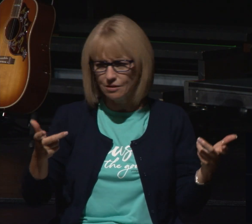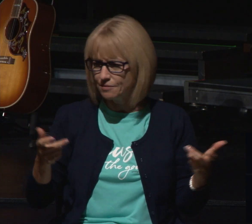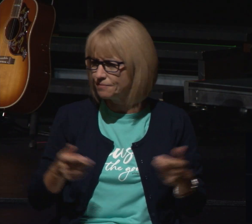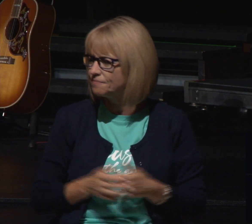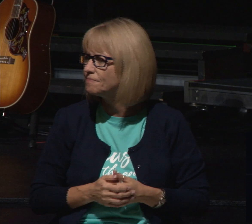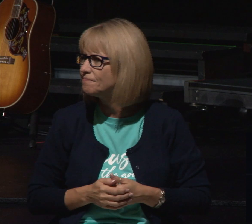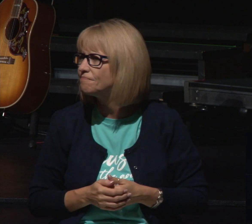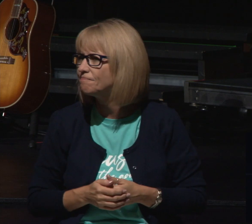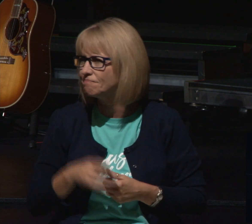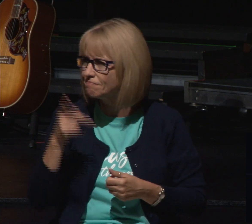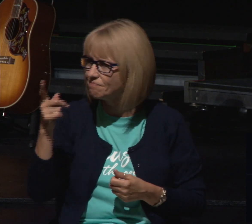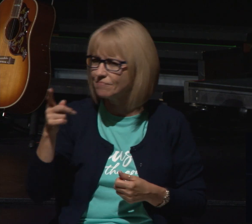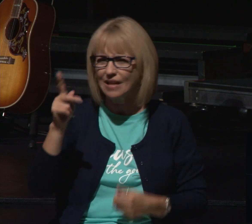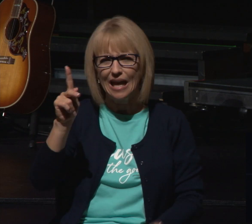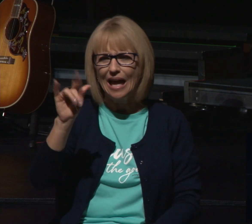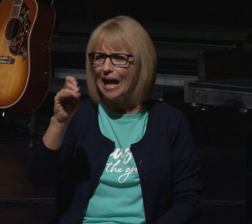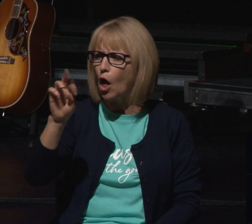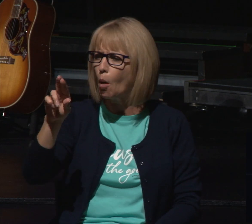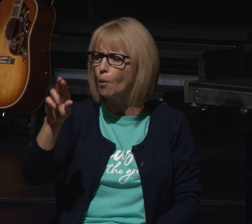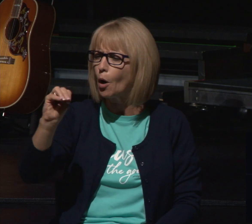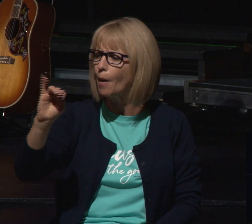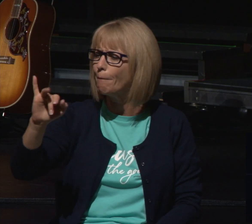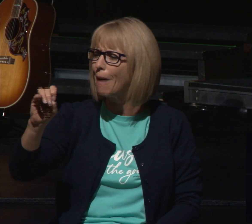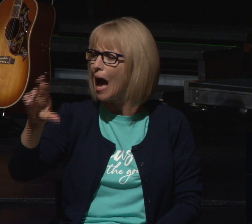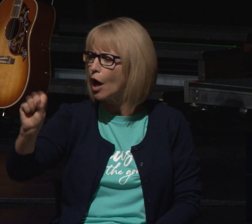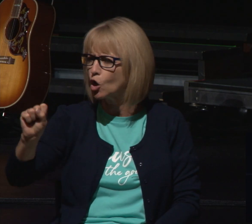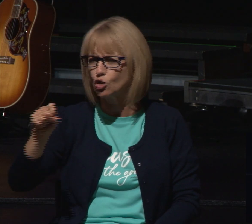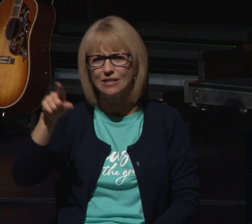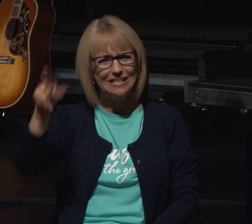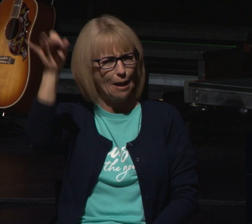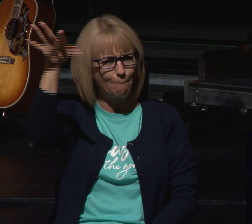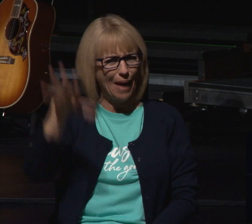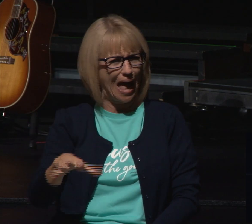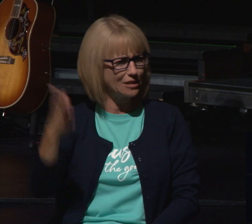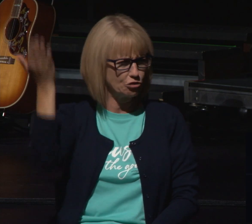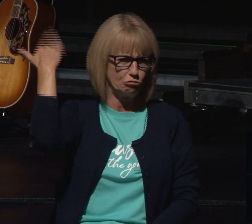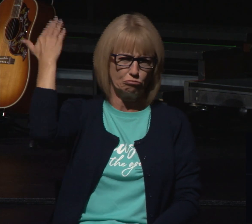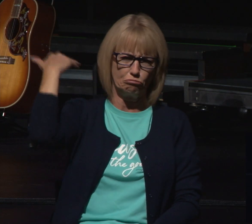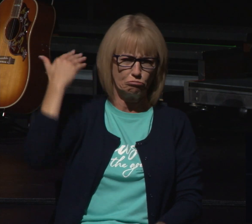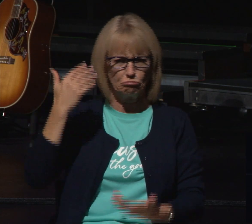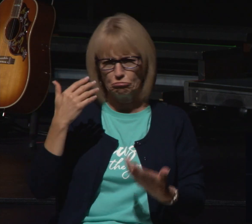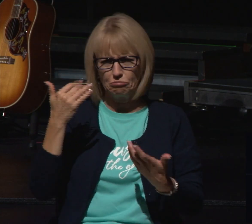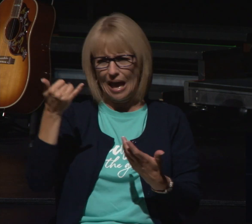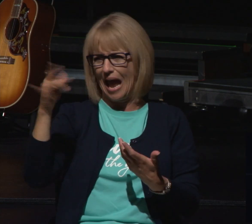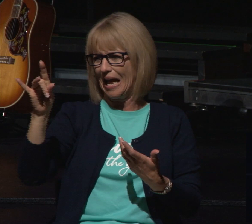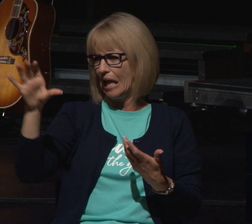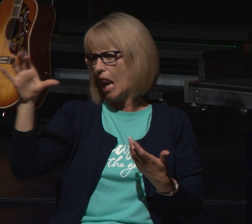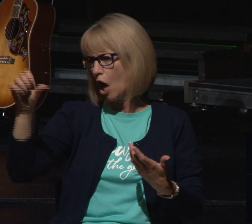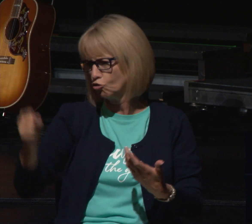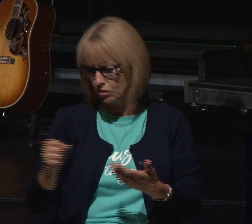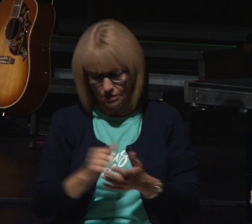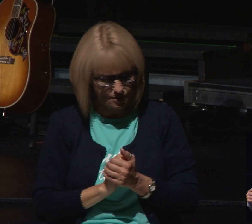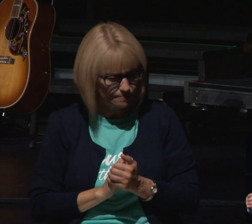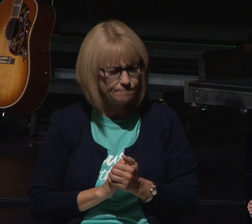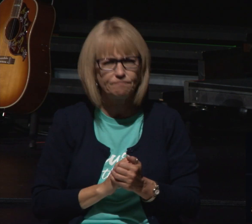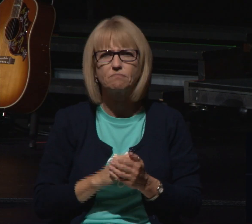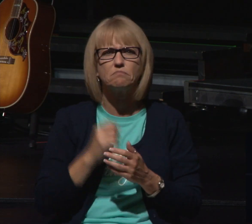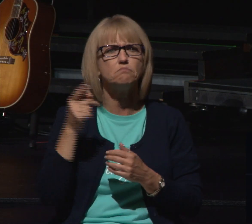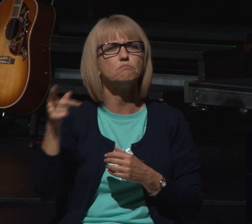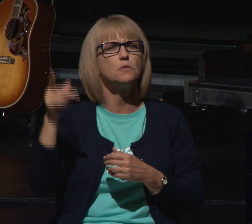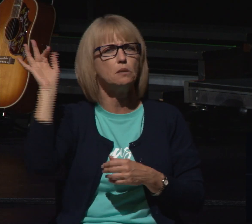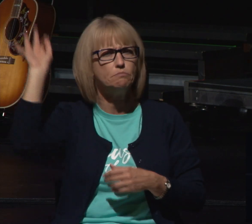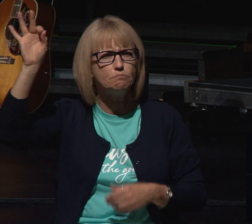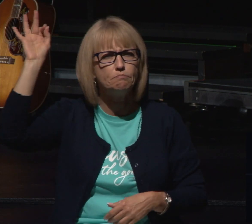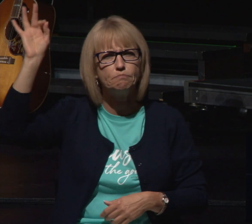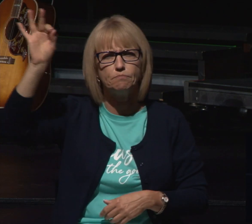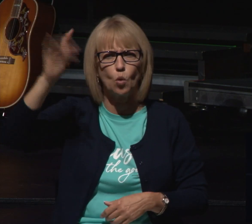kilmer myers tells a story he was a pastor in manhattan back in the middle of the last century and he said there was this lady who would come